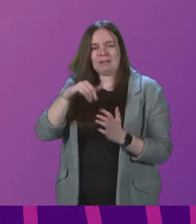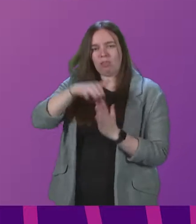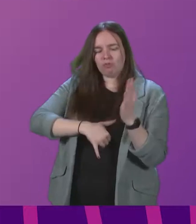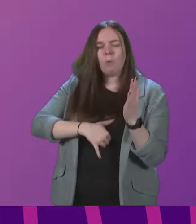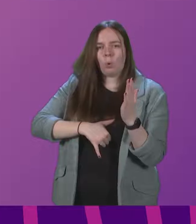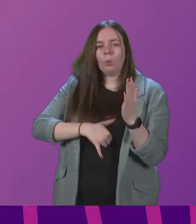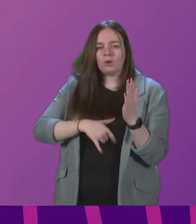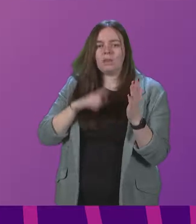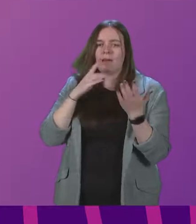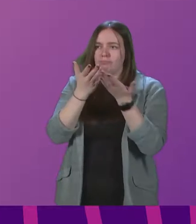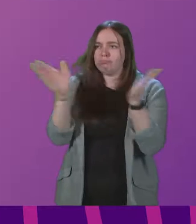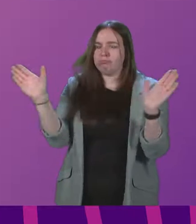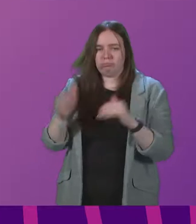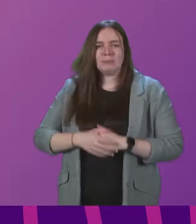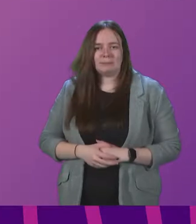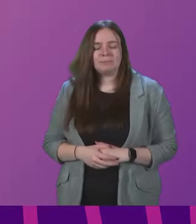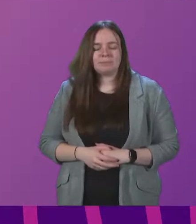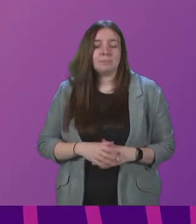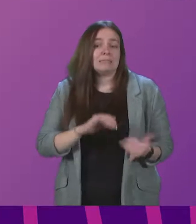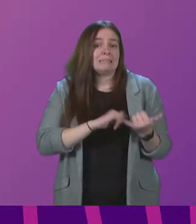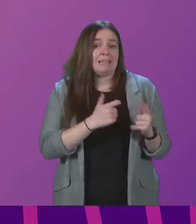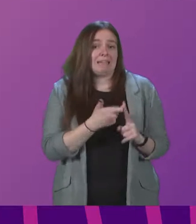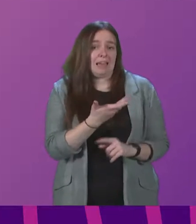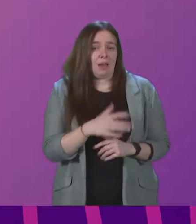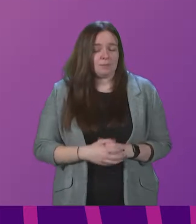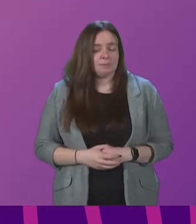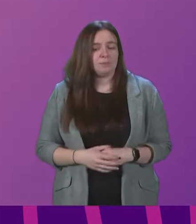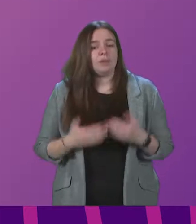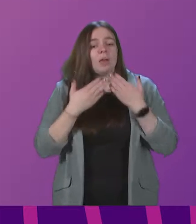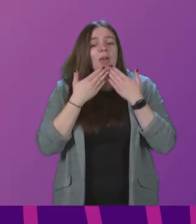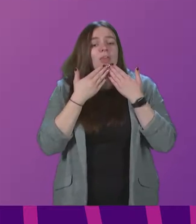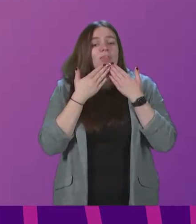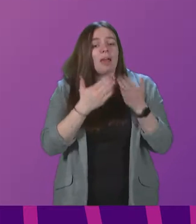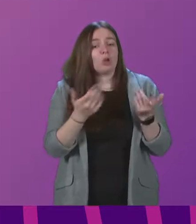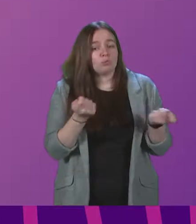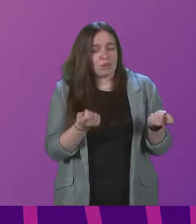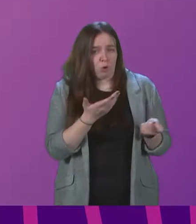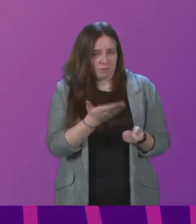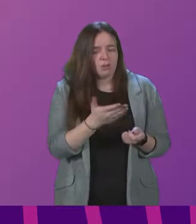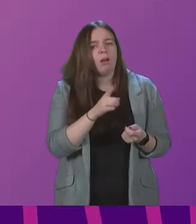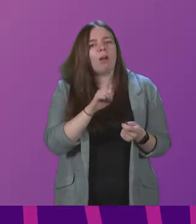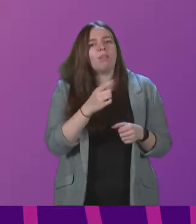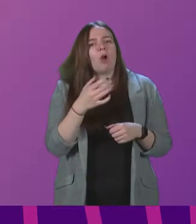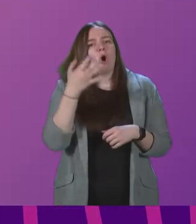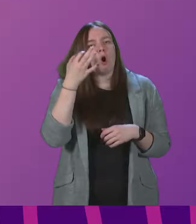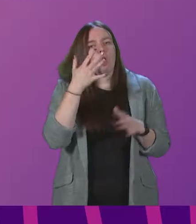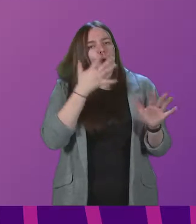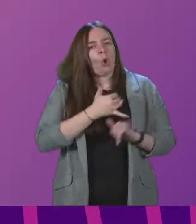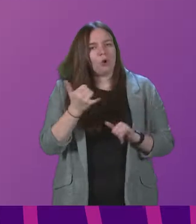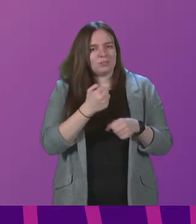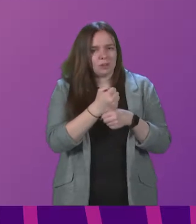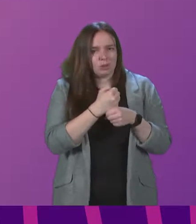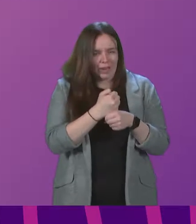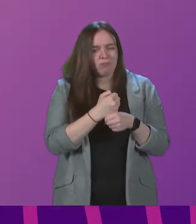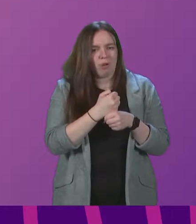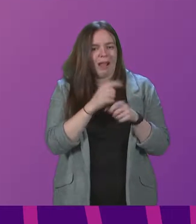which is wide-ranging. Stephen Kerr. Thank you, President Officer. Describing the Auditor-General and Audit Scotland as